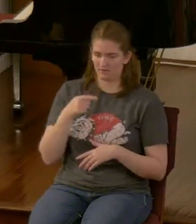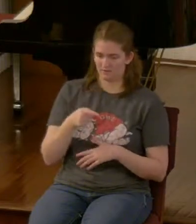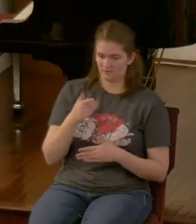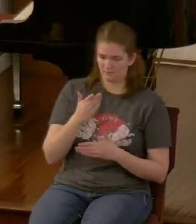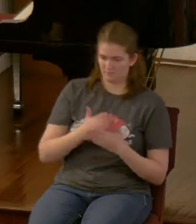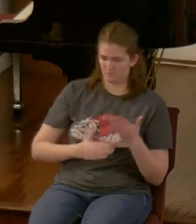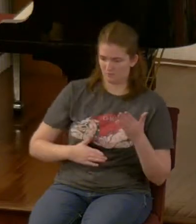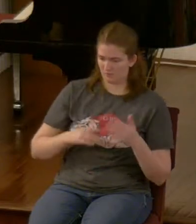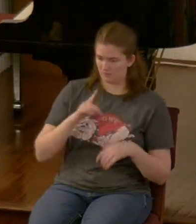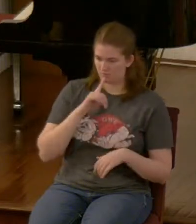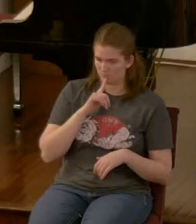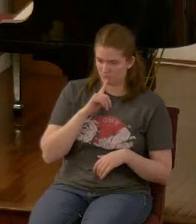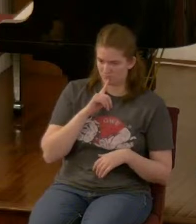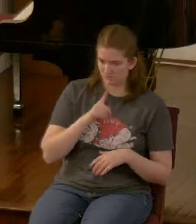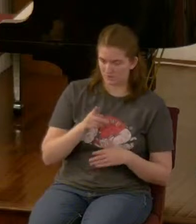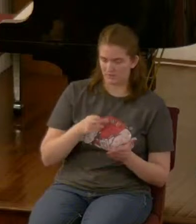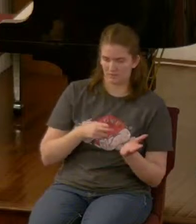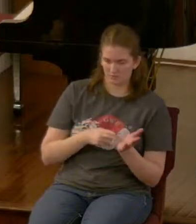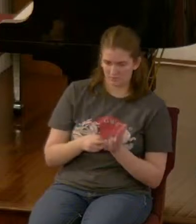what's that